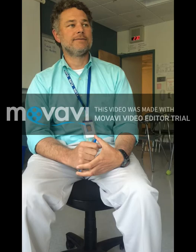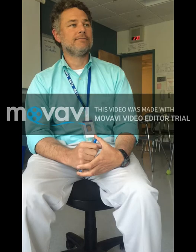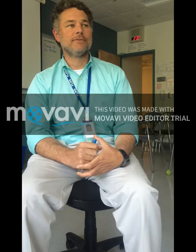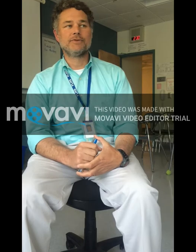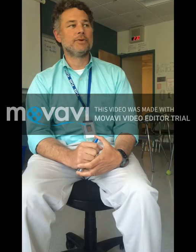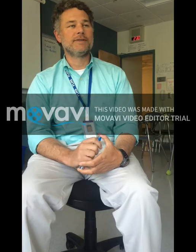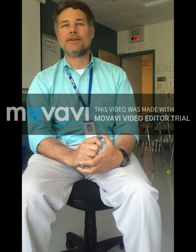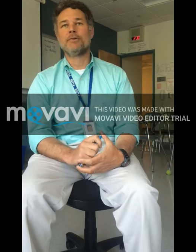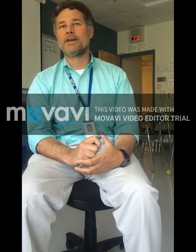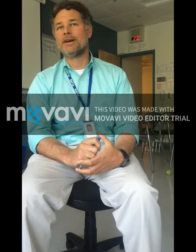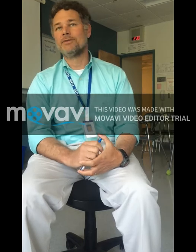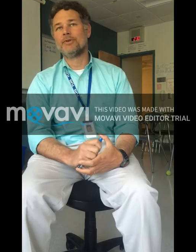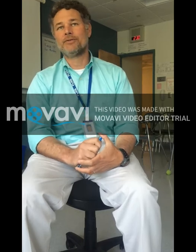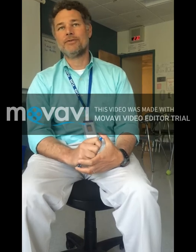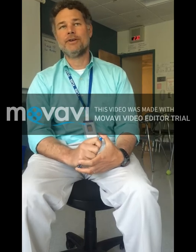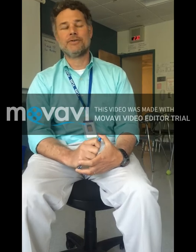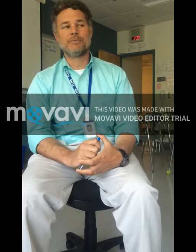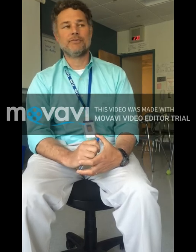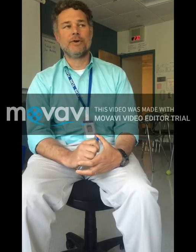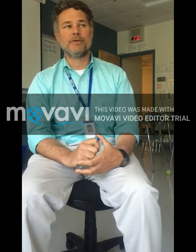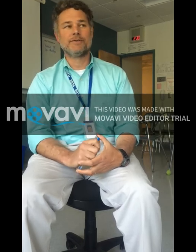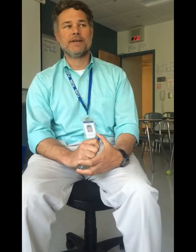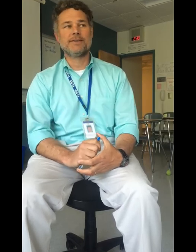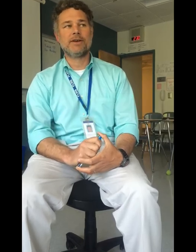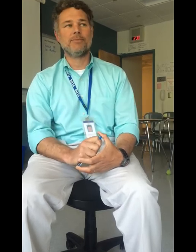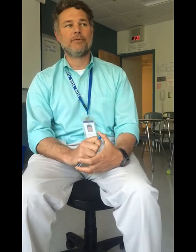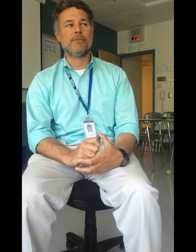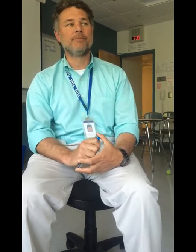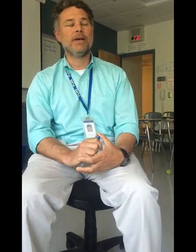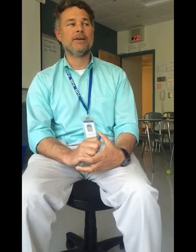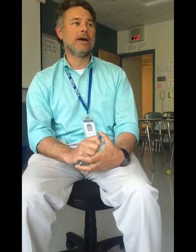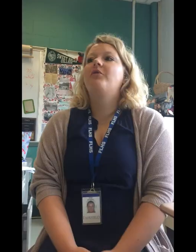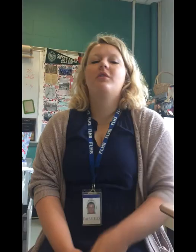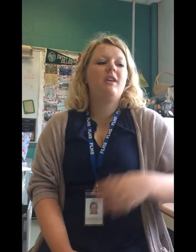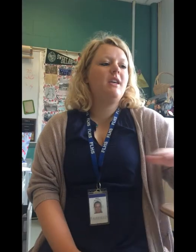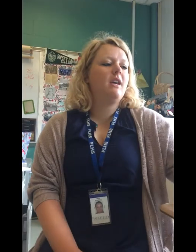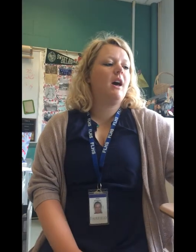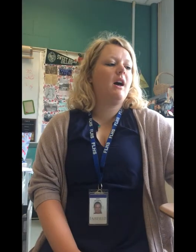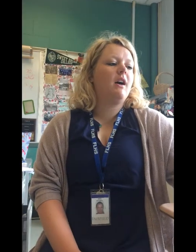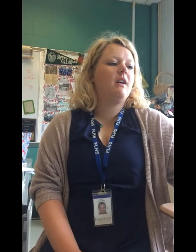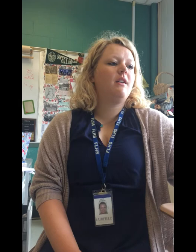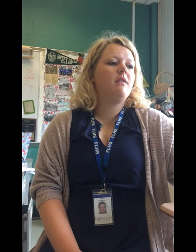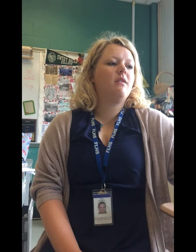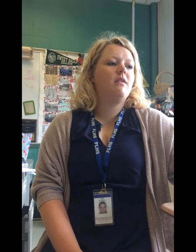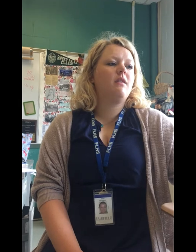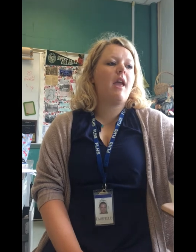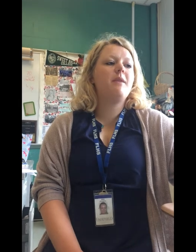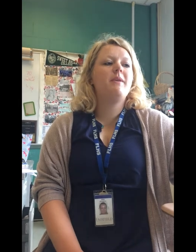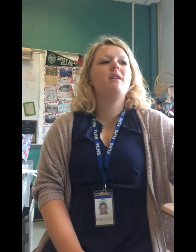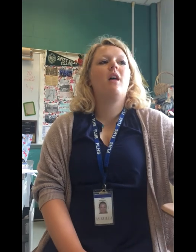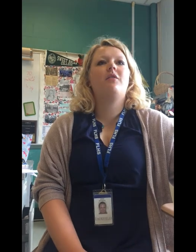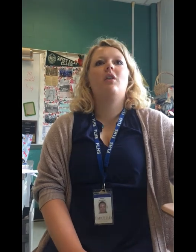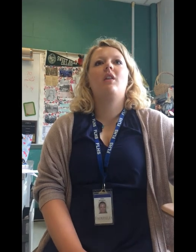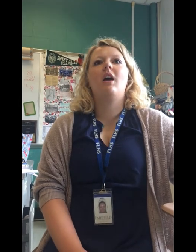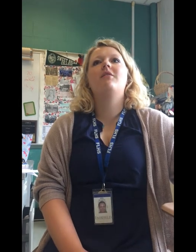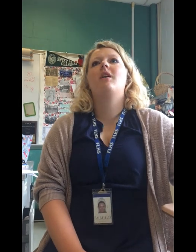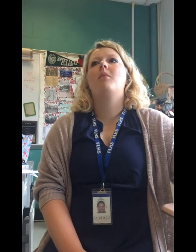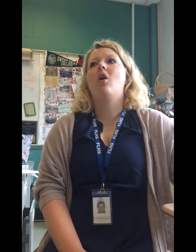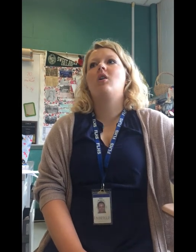sourcing going on in terms of where those tests come from. For the AP level, a lot of them are